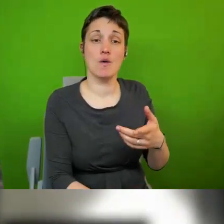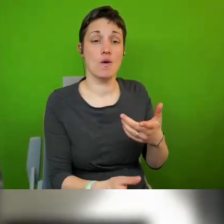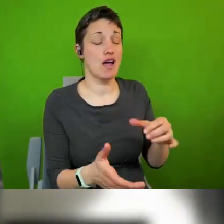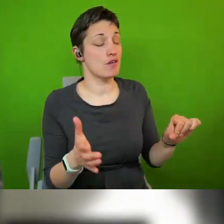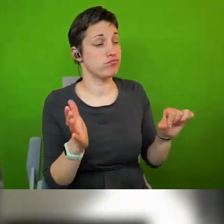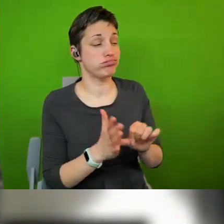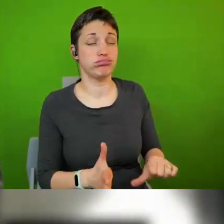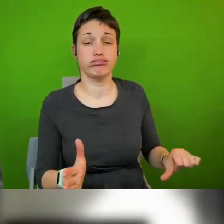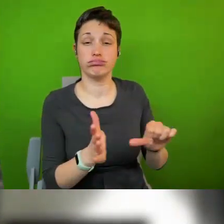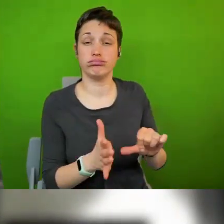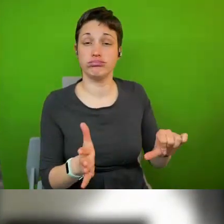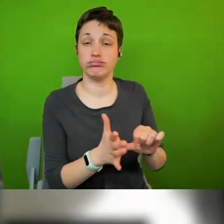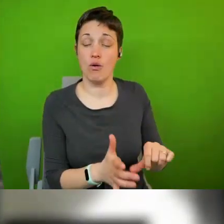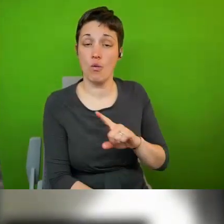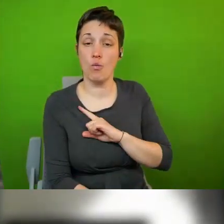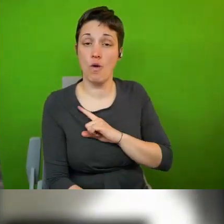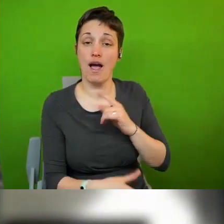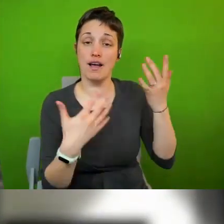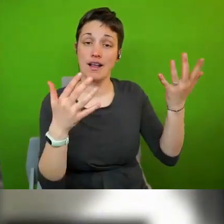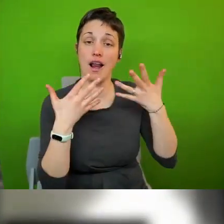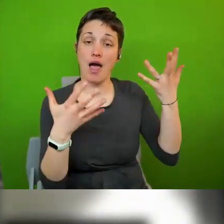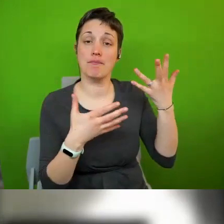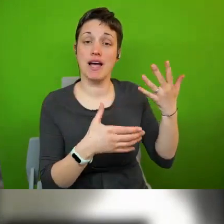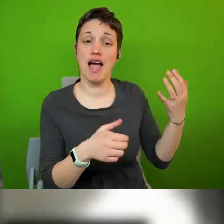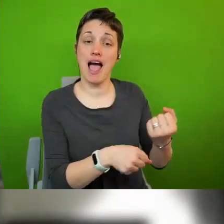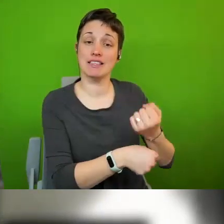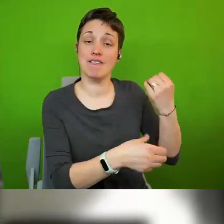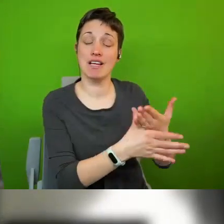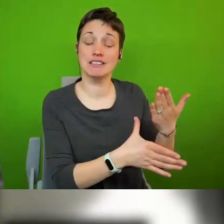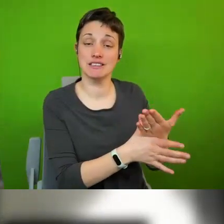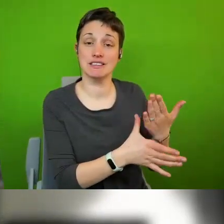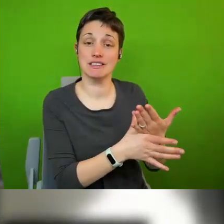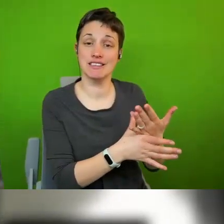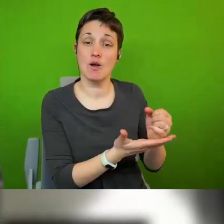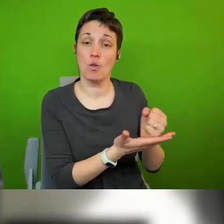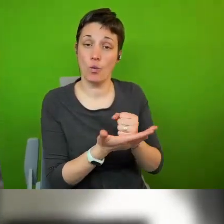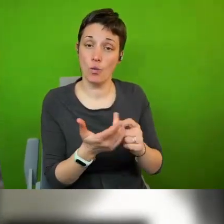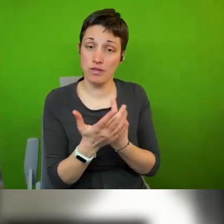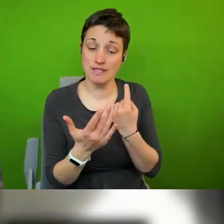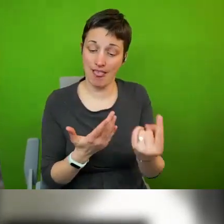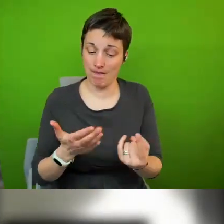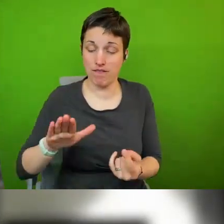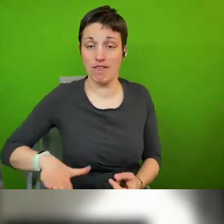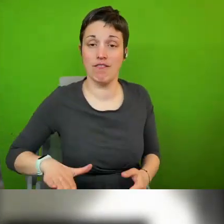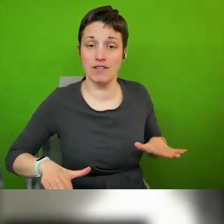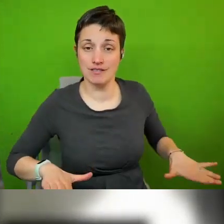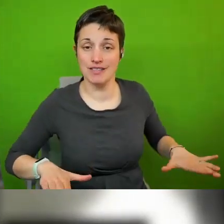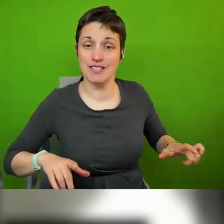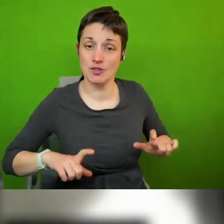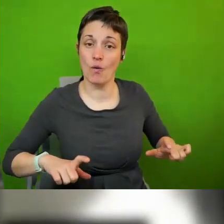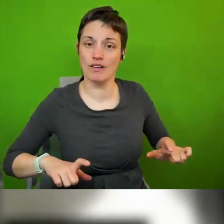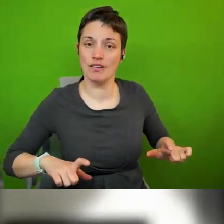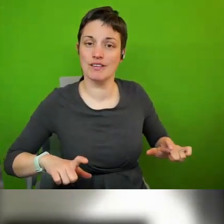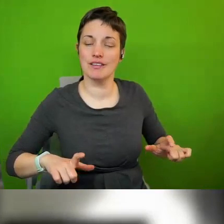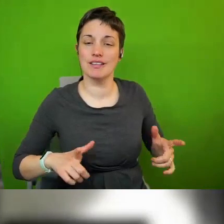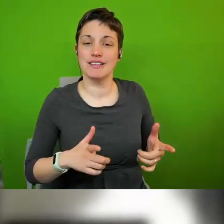themselves to the street every single morning uh which is a climate issue but it's also a human rights issue and is something in which i would